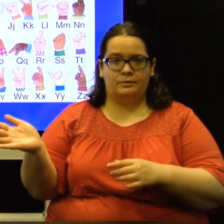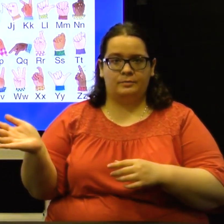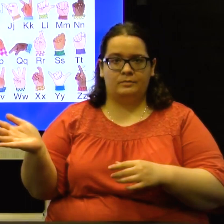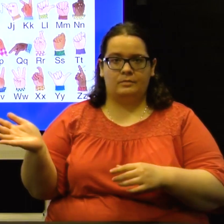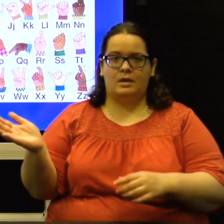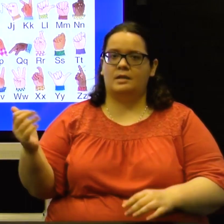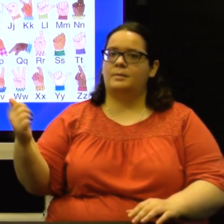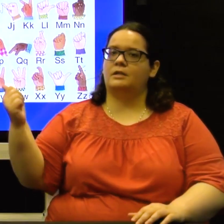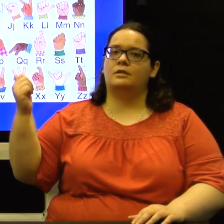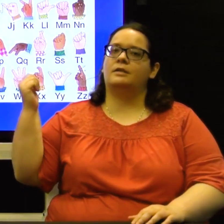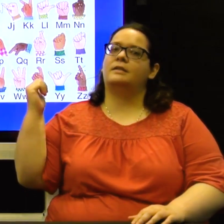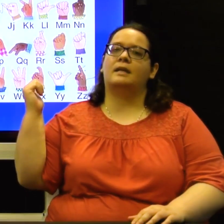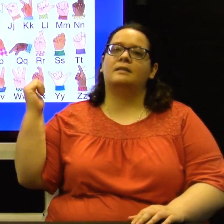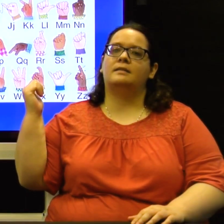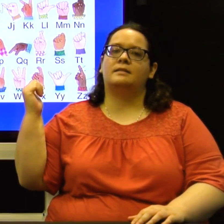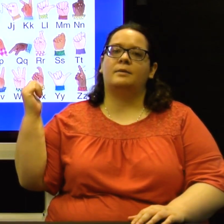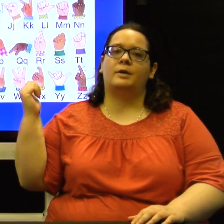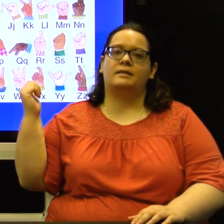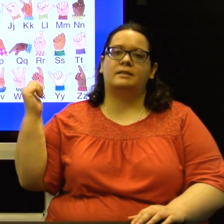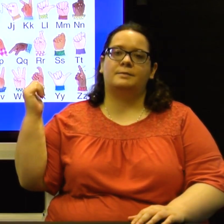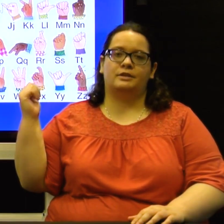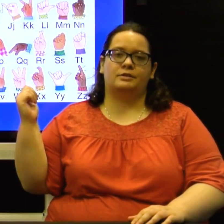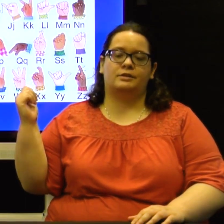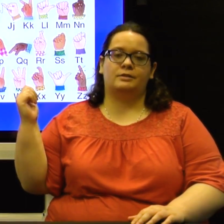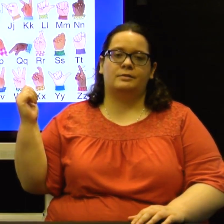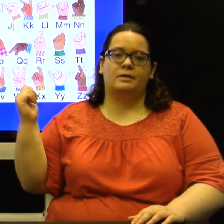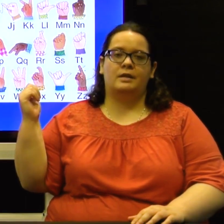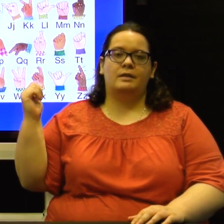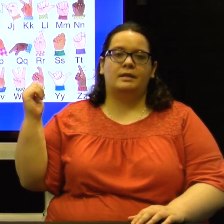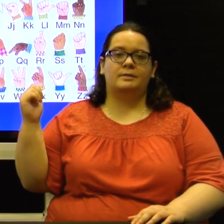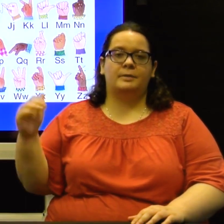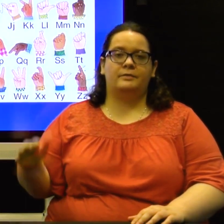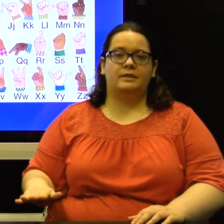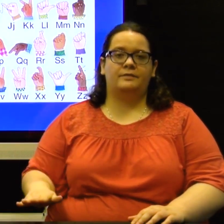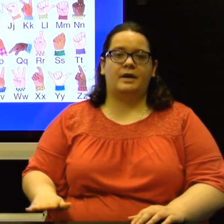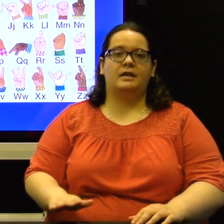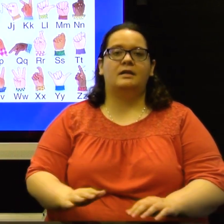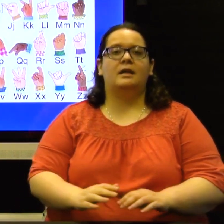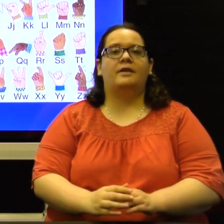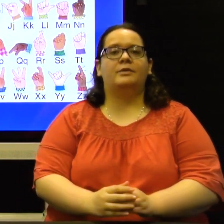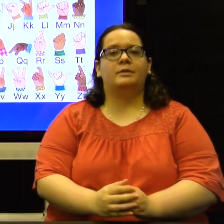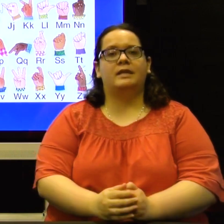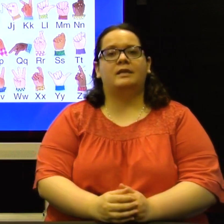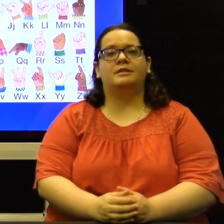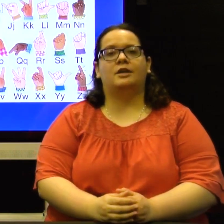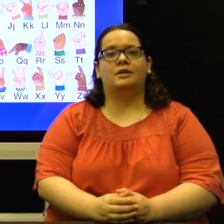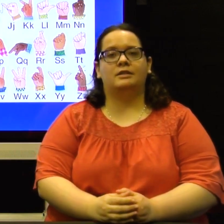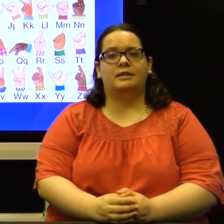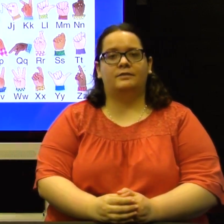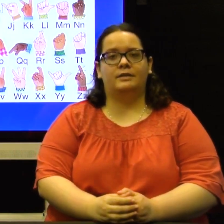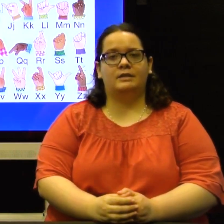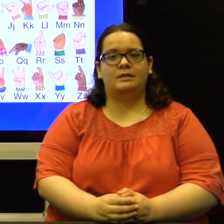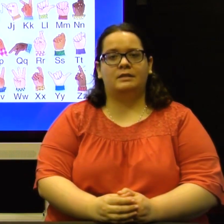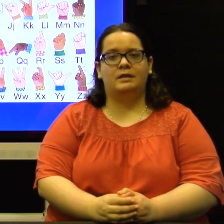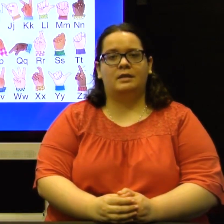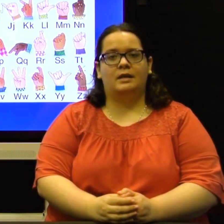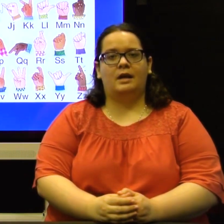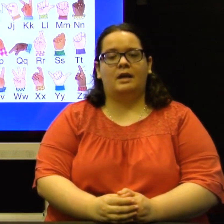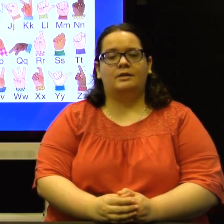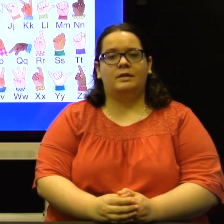and they might not look exactly the same way that these pictures do. That is perfectly fine. Everyone's hands are different and you